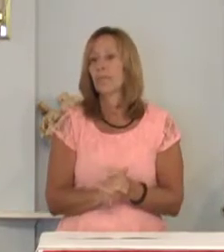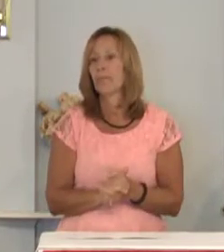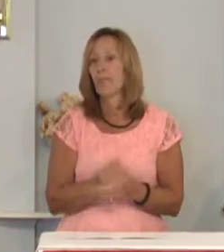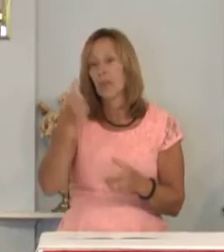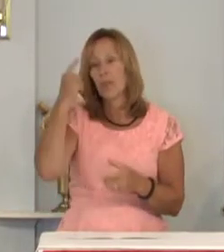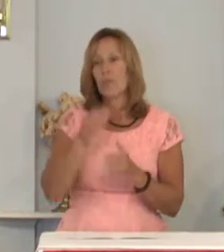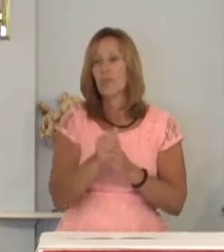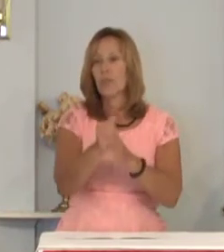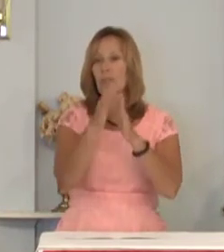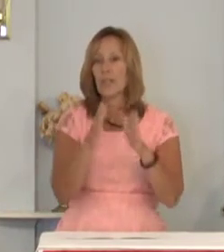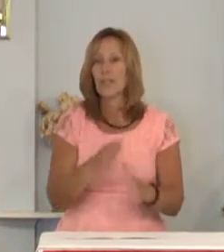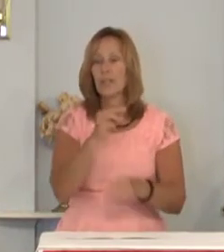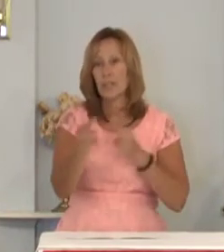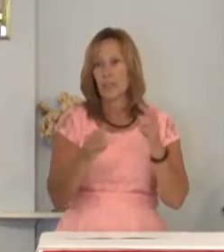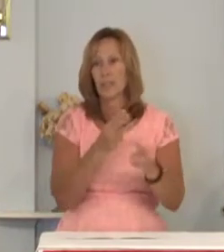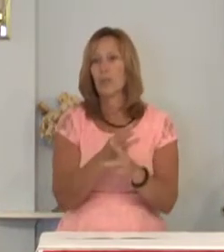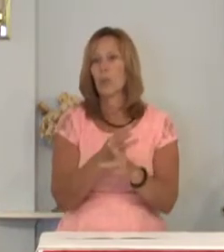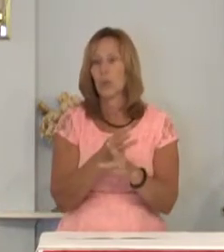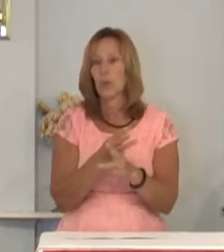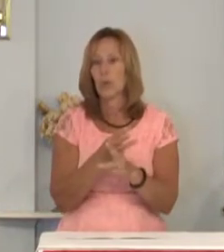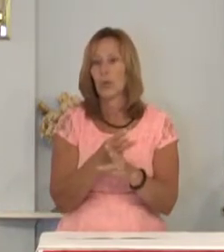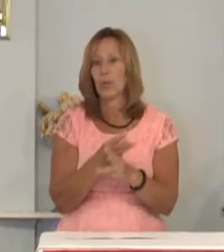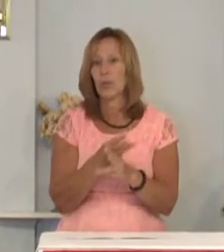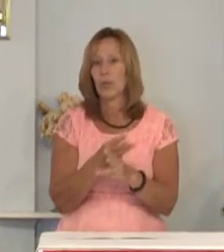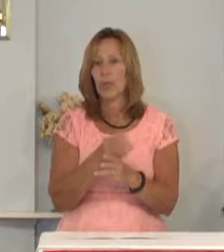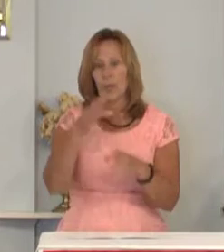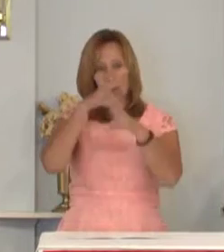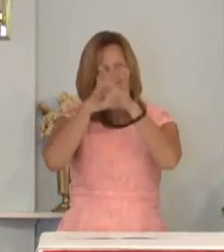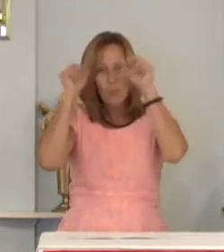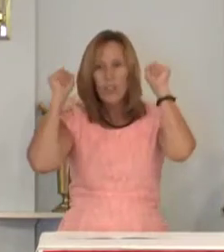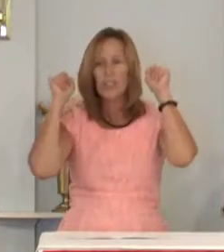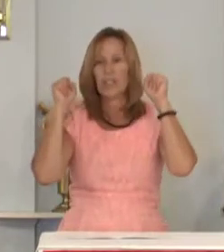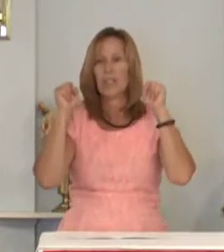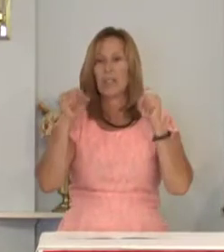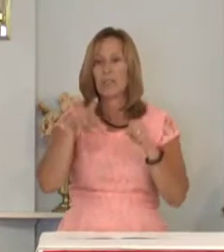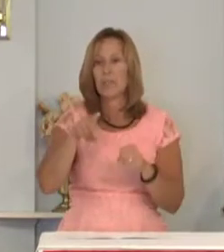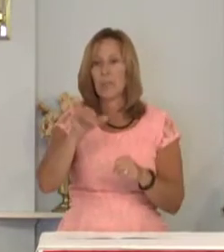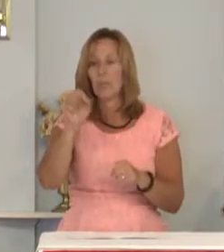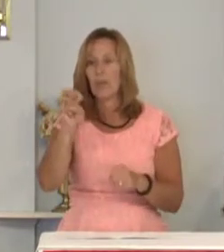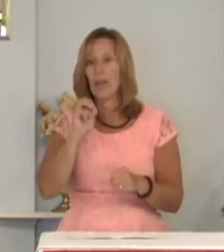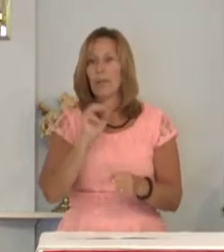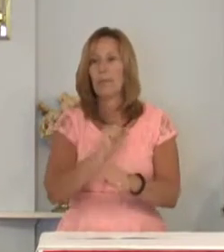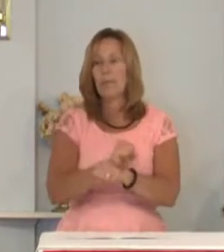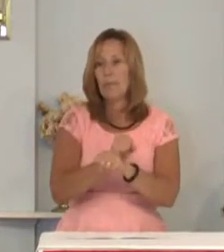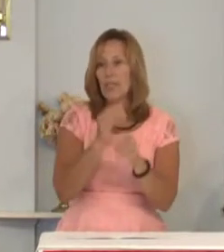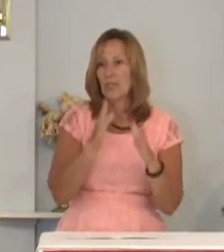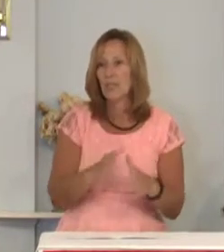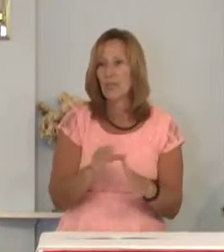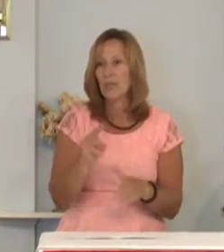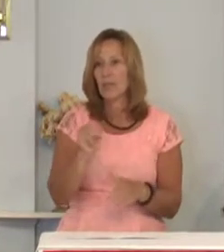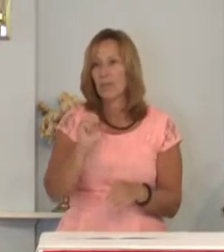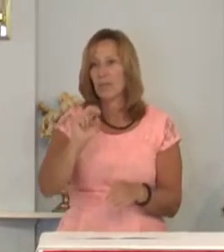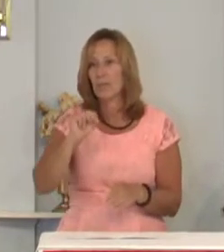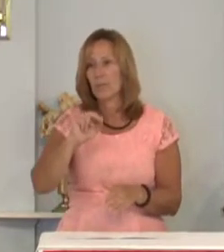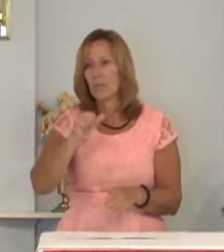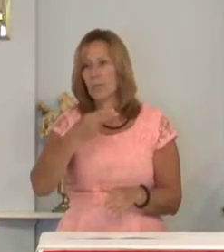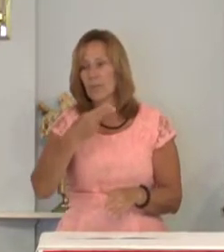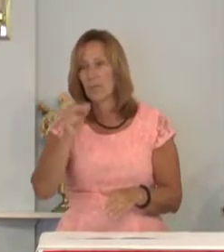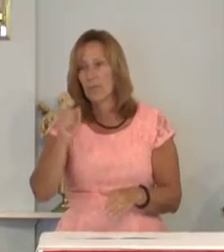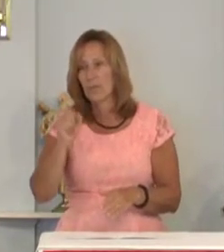for the leaders of this world presidents prime ministers monarchs